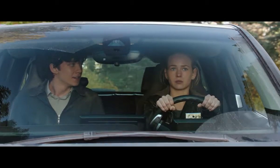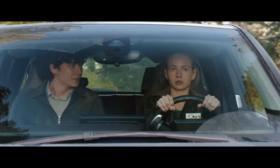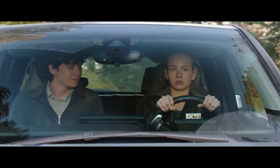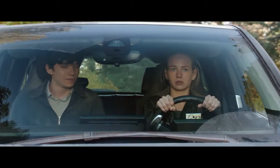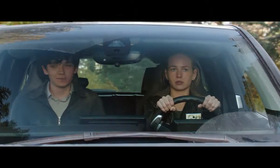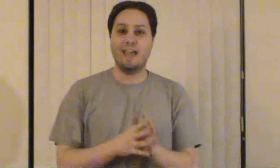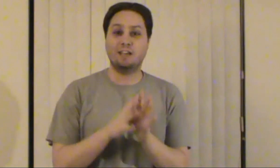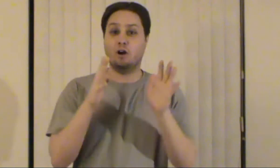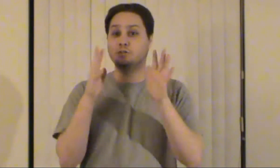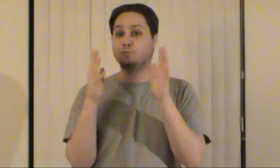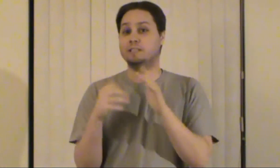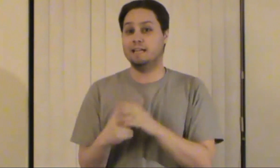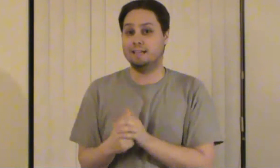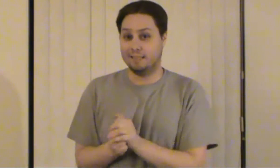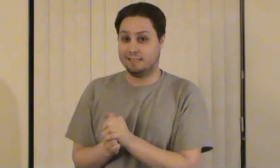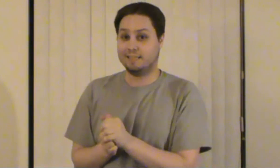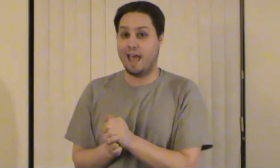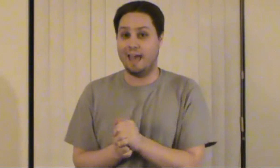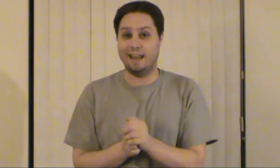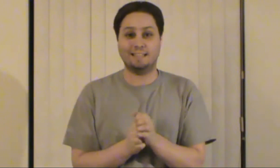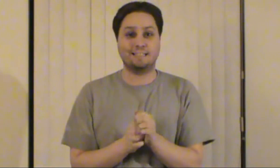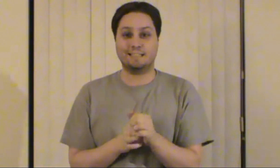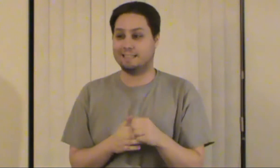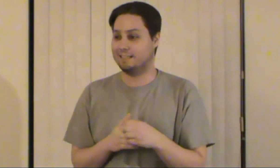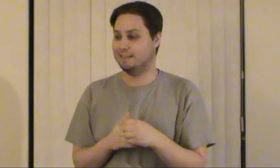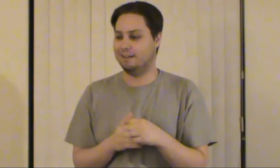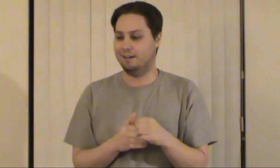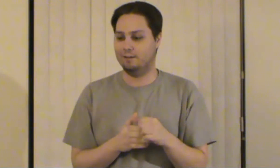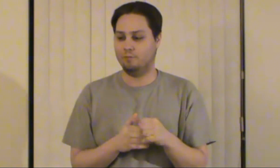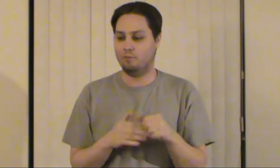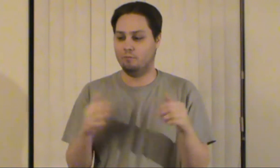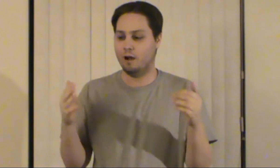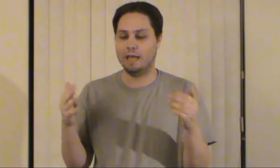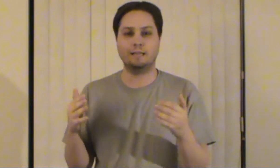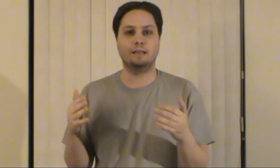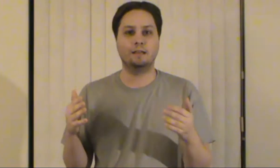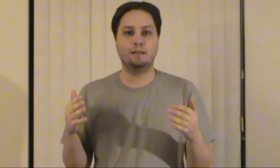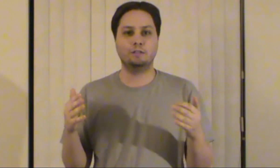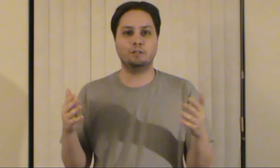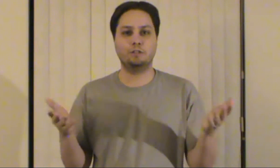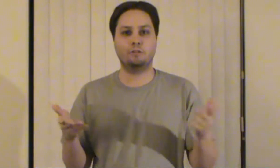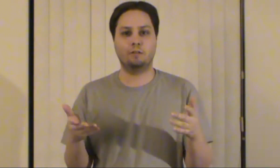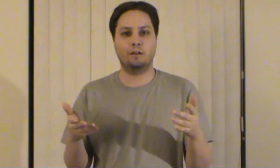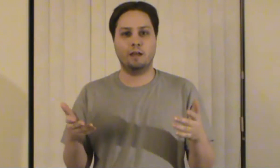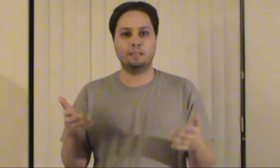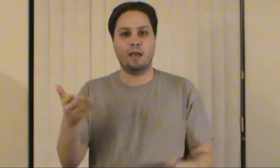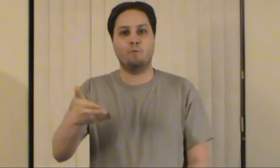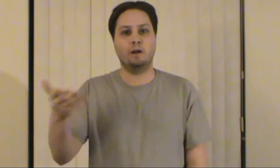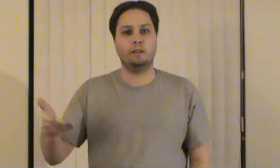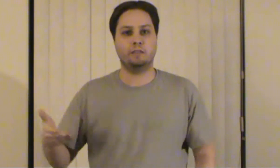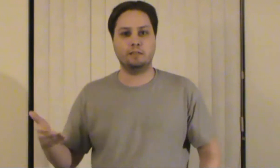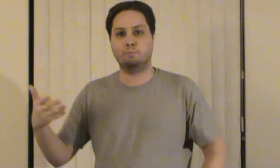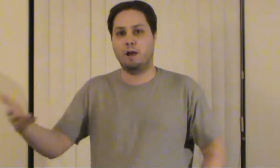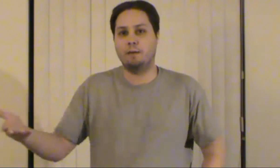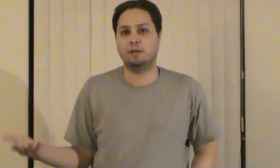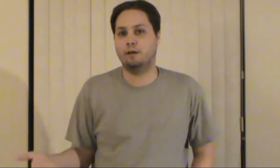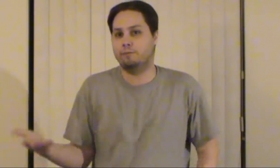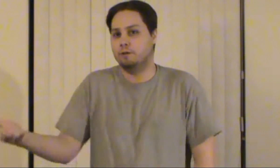person it goes ridiculous and it's just what shouldn't you isn't that one of the things you probably could have